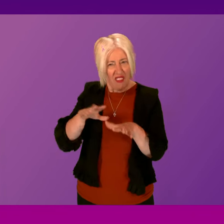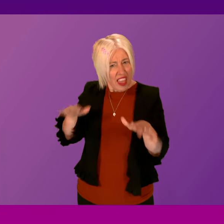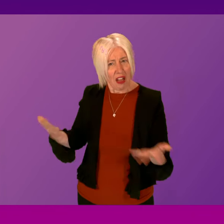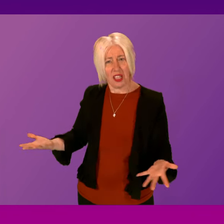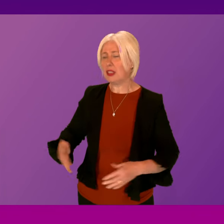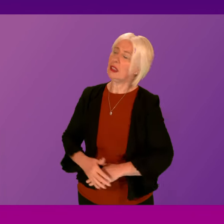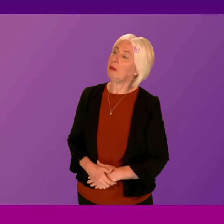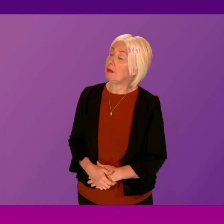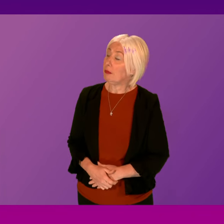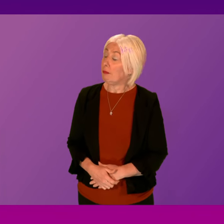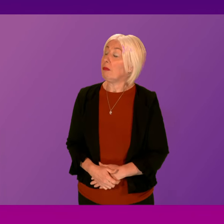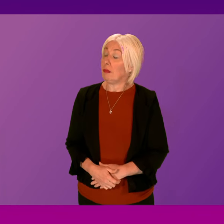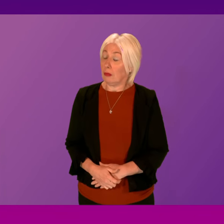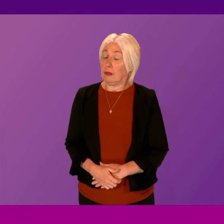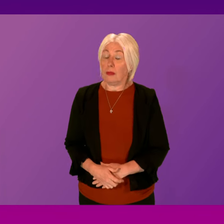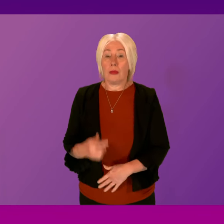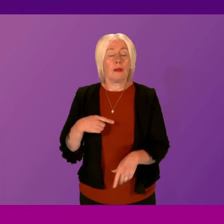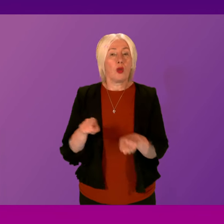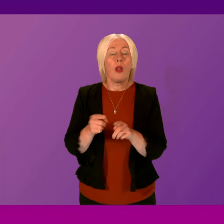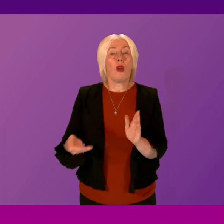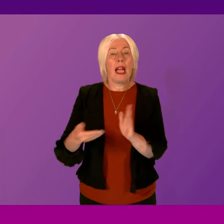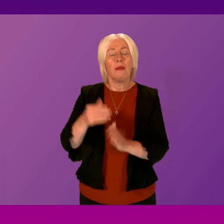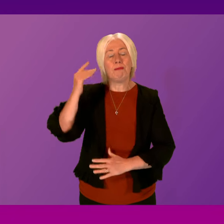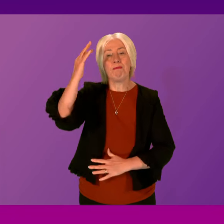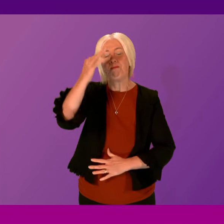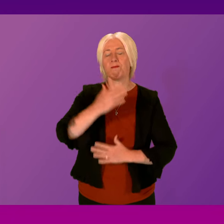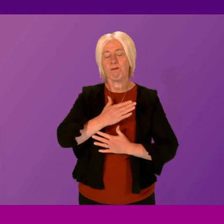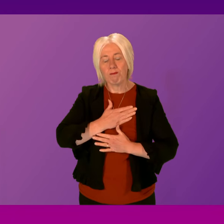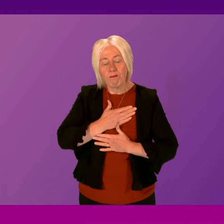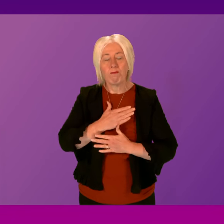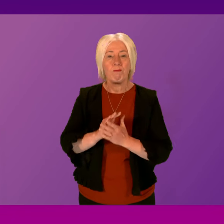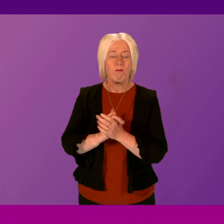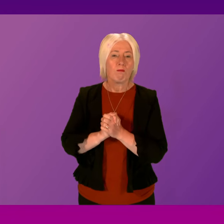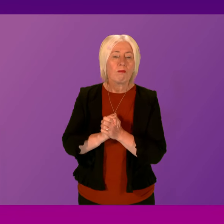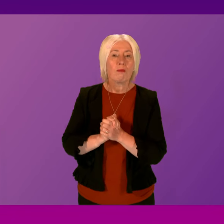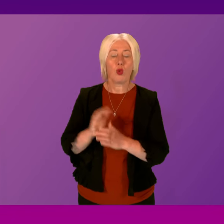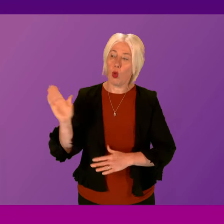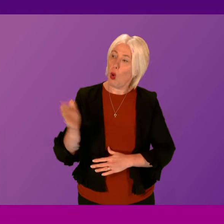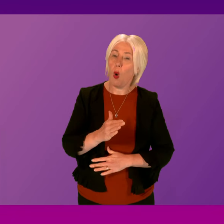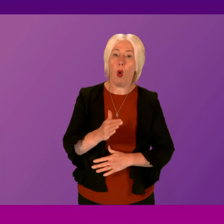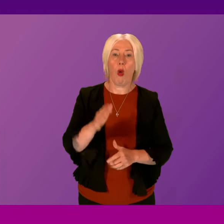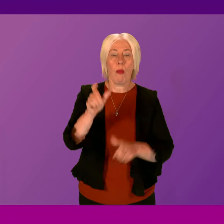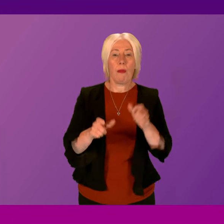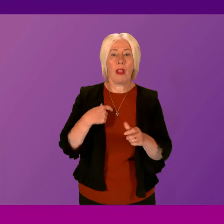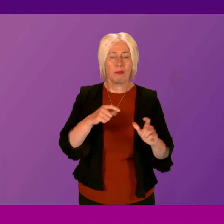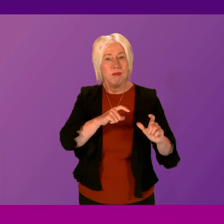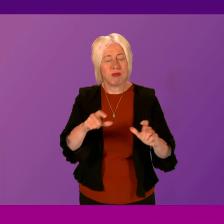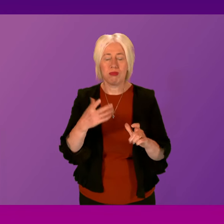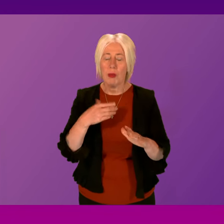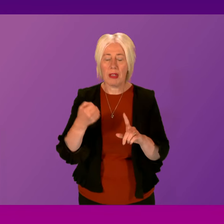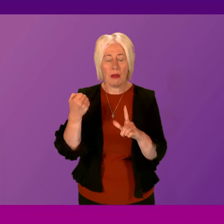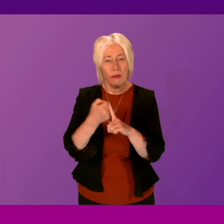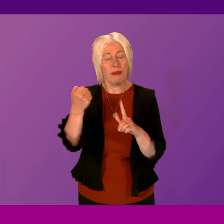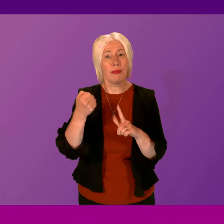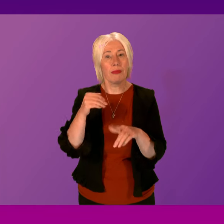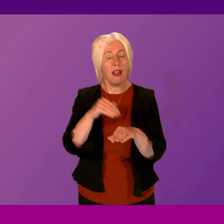First Minister, I also add my thoughts and indeed my prayers to all of those who continue to feel the impact